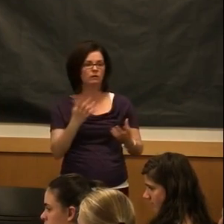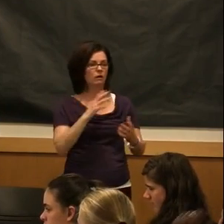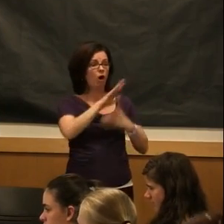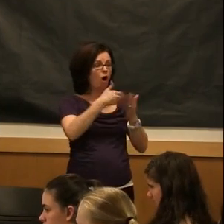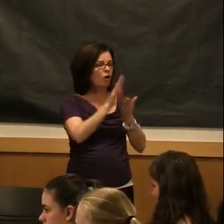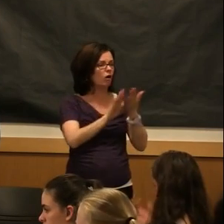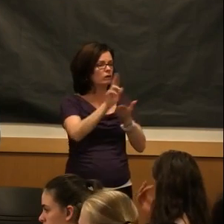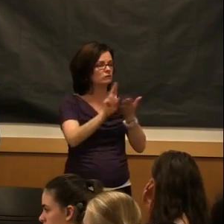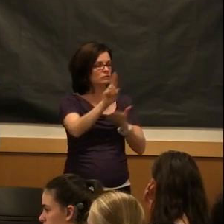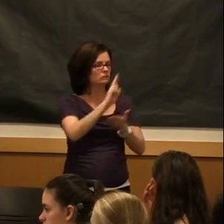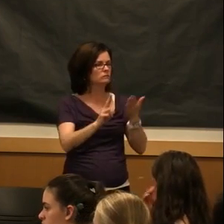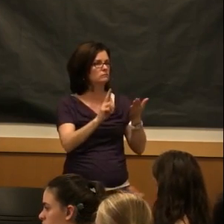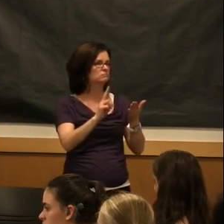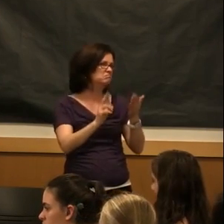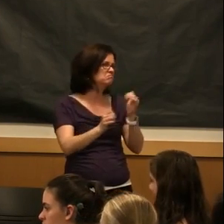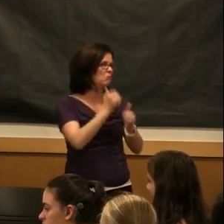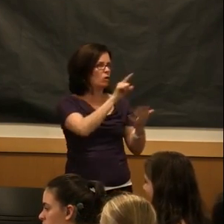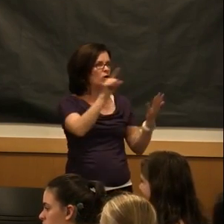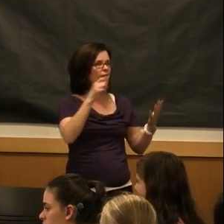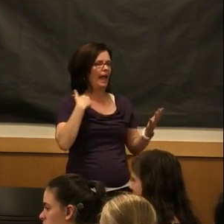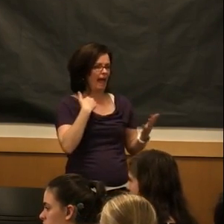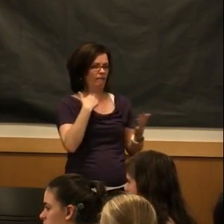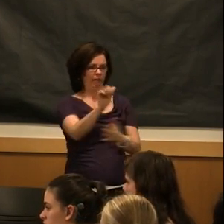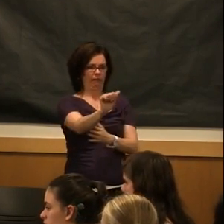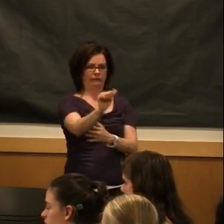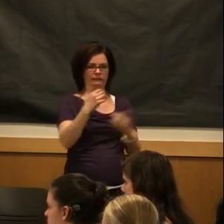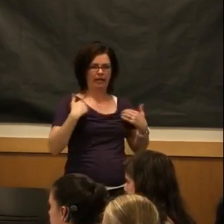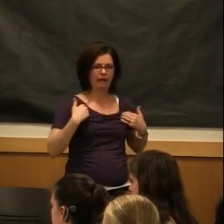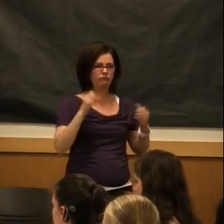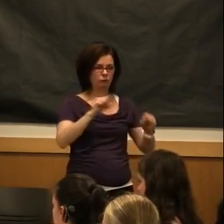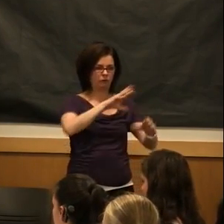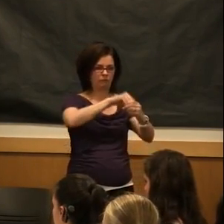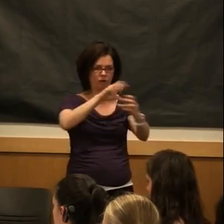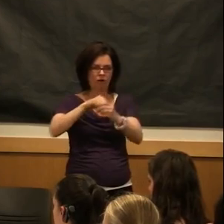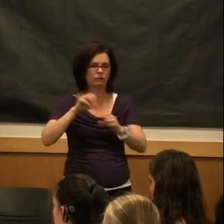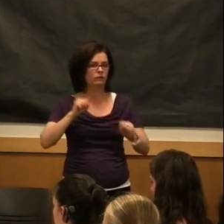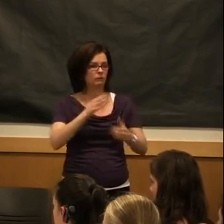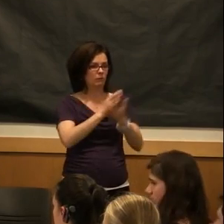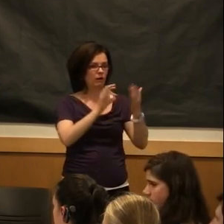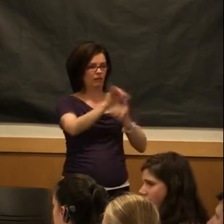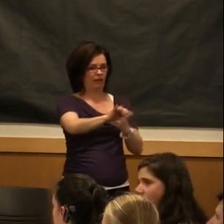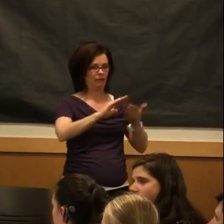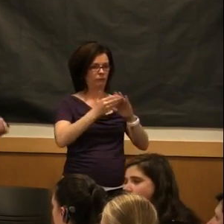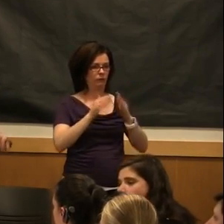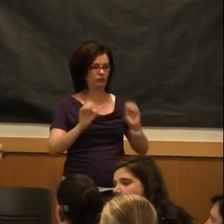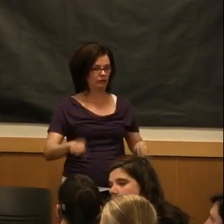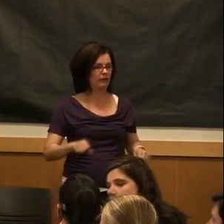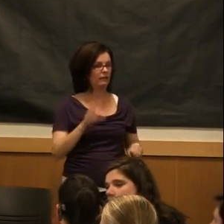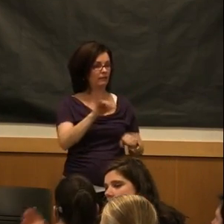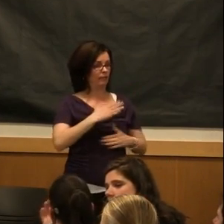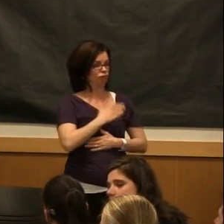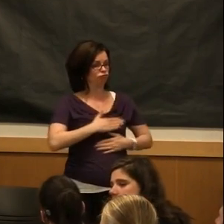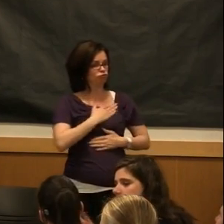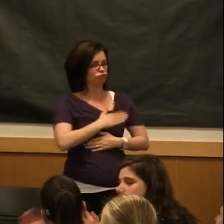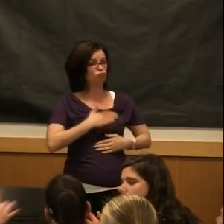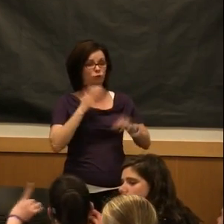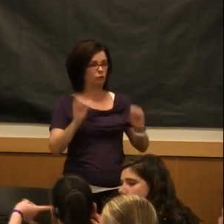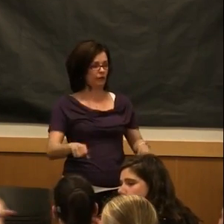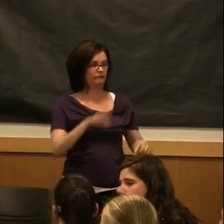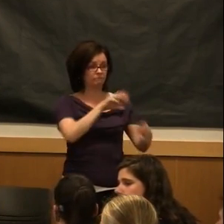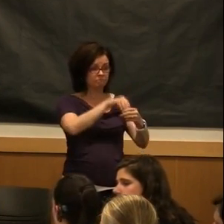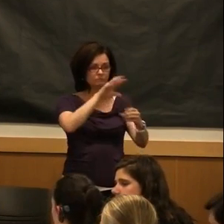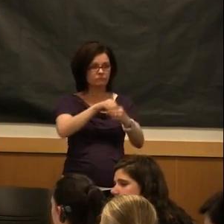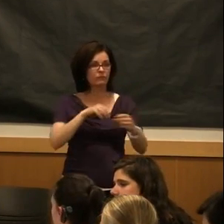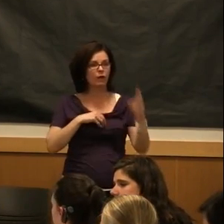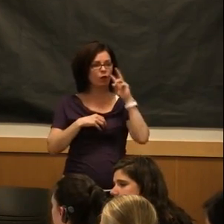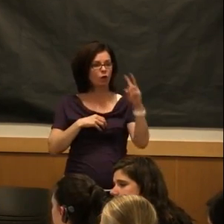all college campuses have some type of athletics that you can be involved in and be part of that community and that recreation. So, if you're